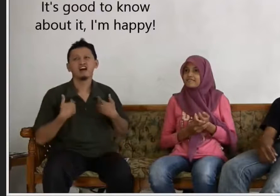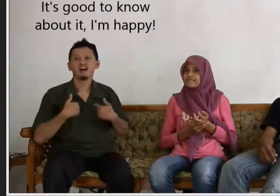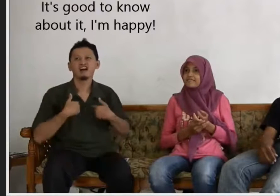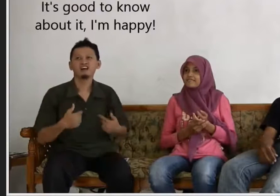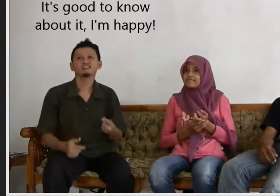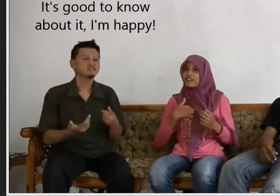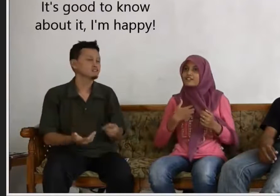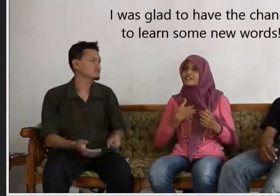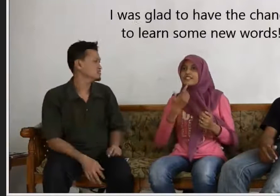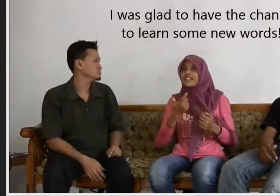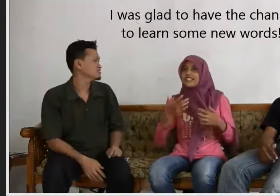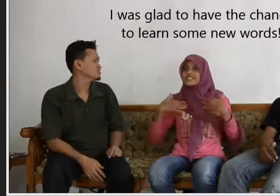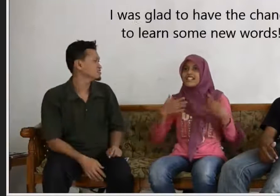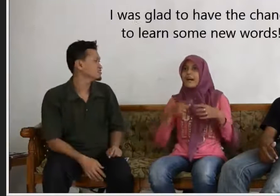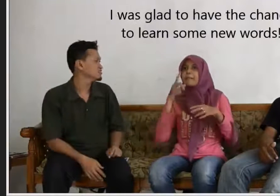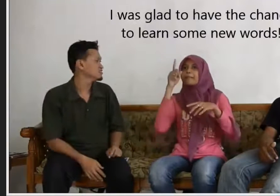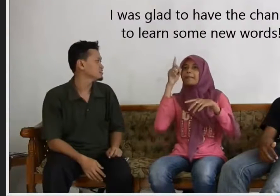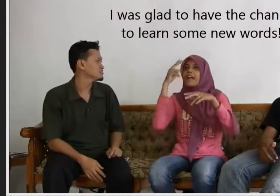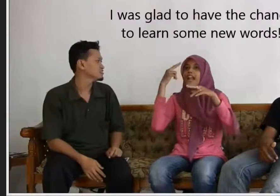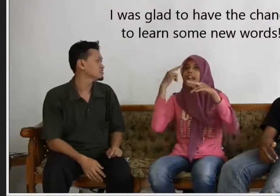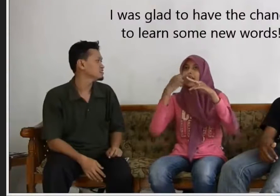It's good to know about it. I'm happy.